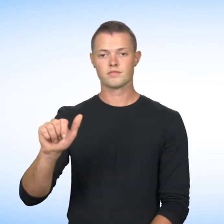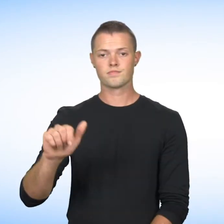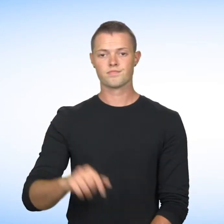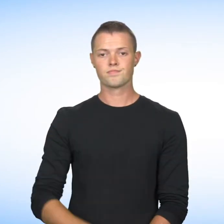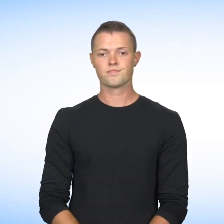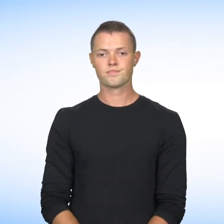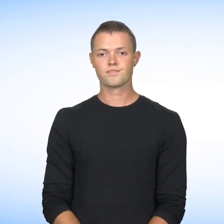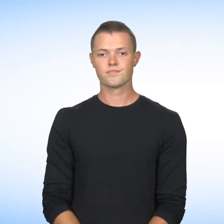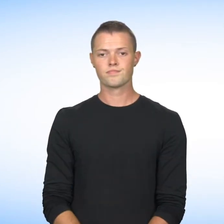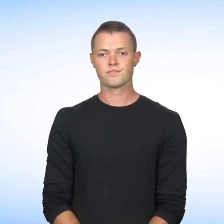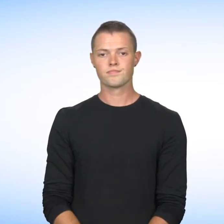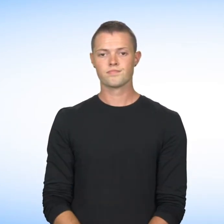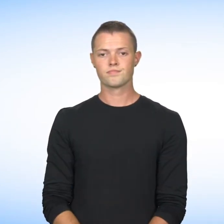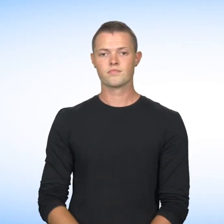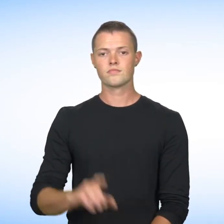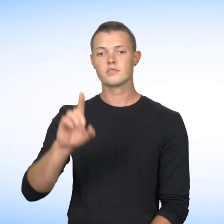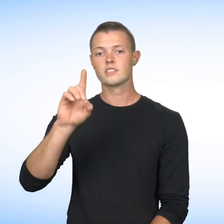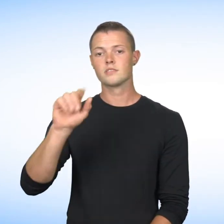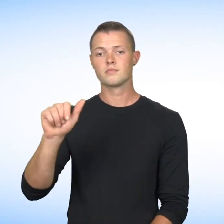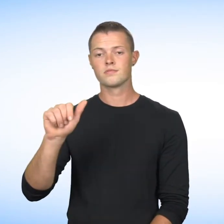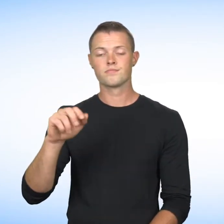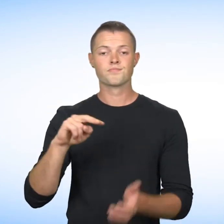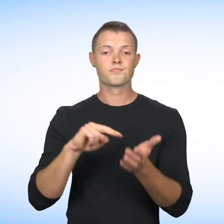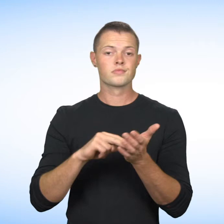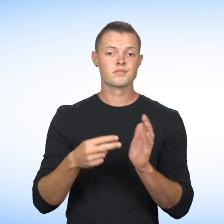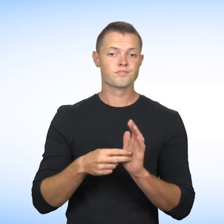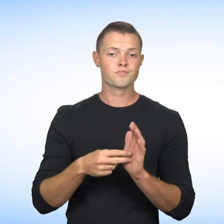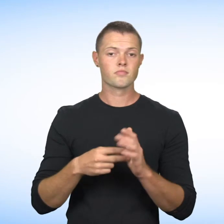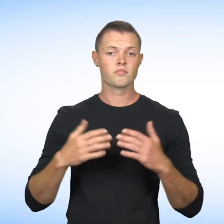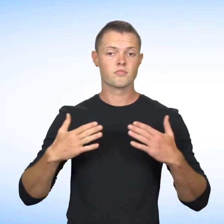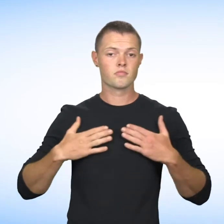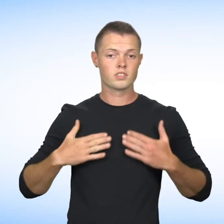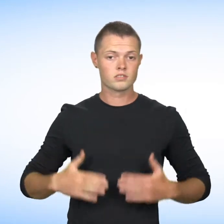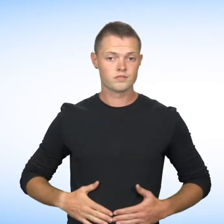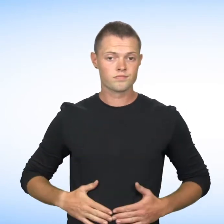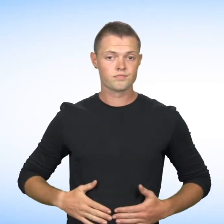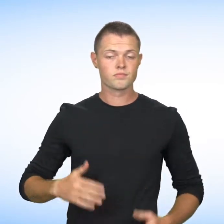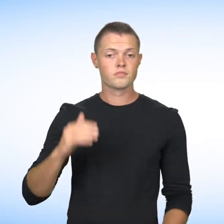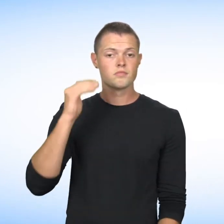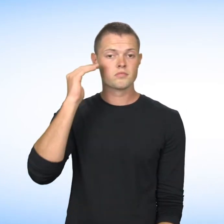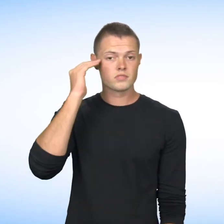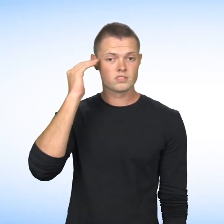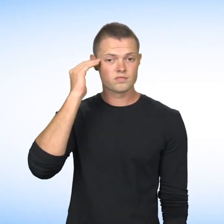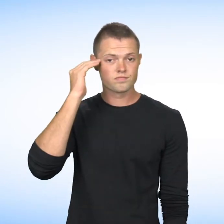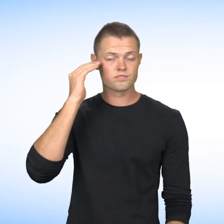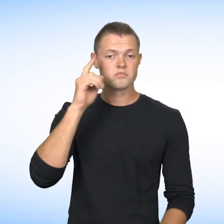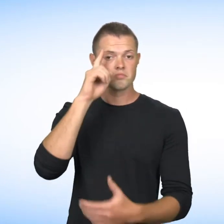Disability is an actual or presumed disadvantage that